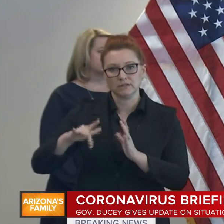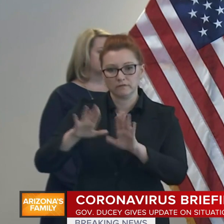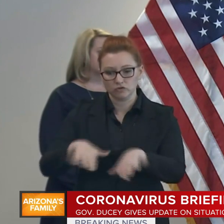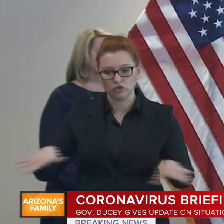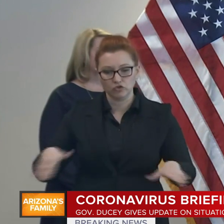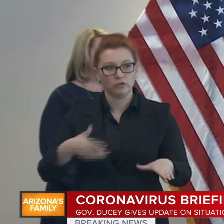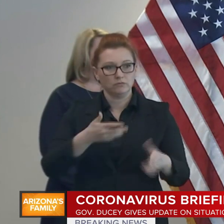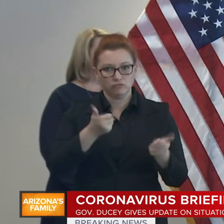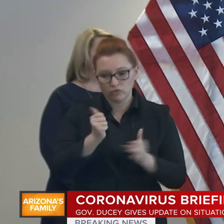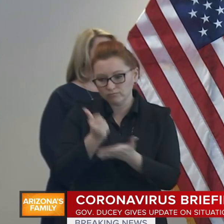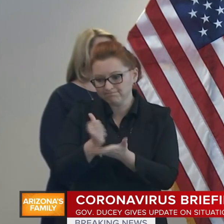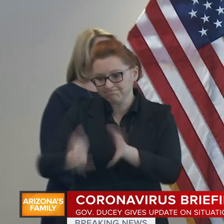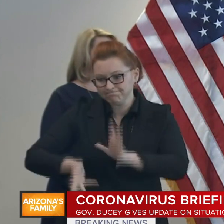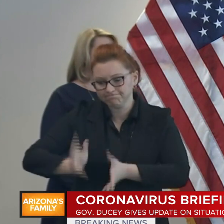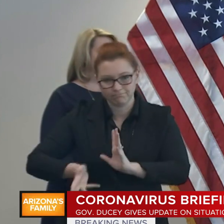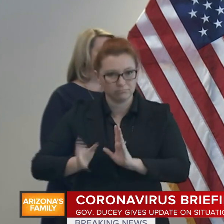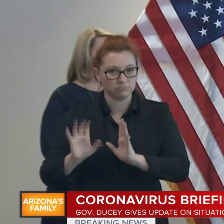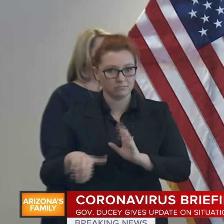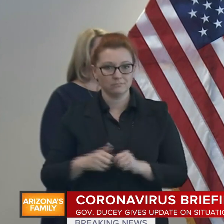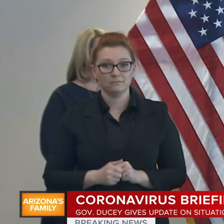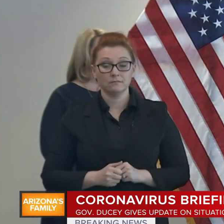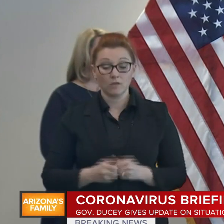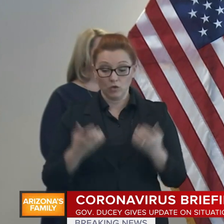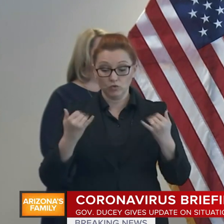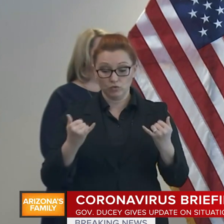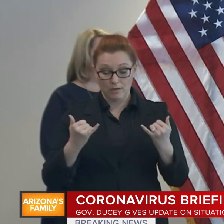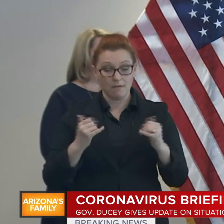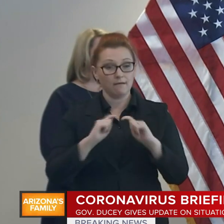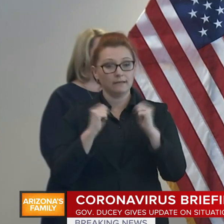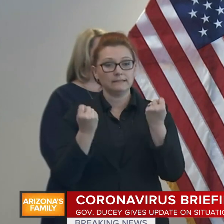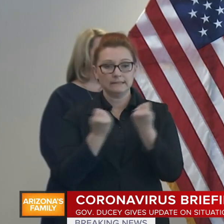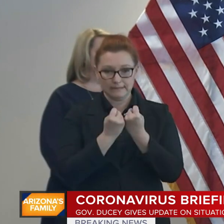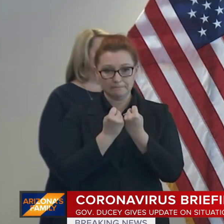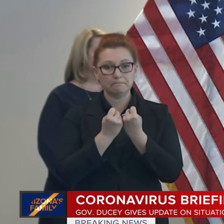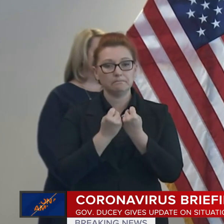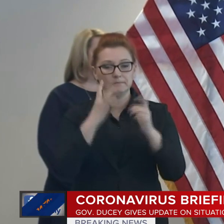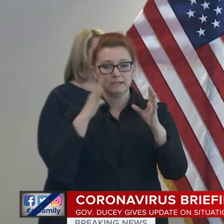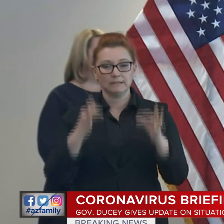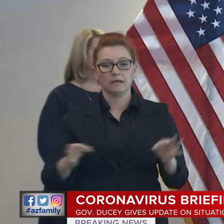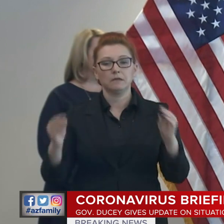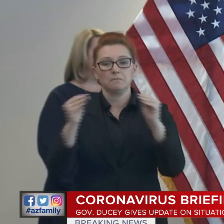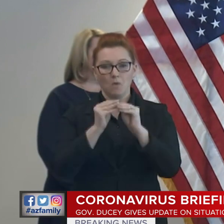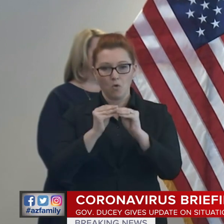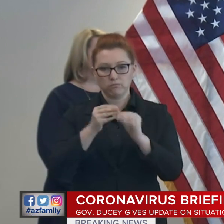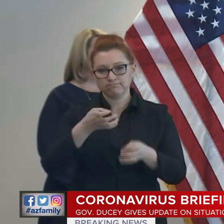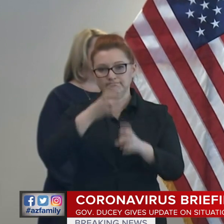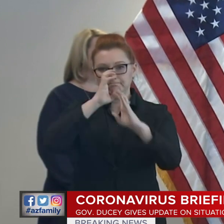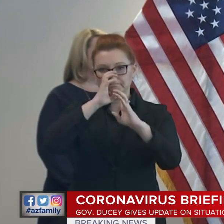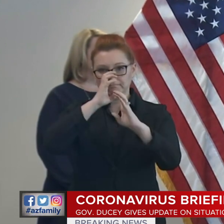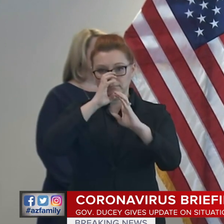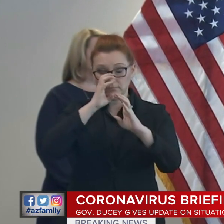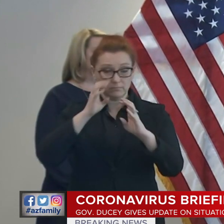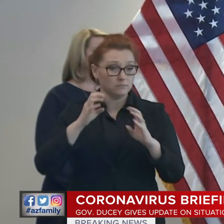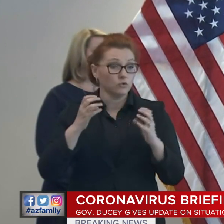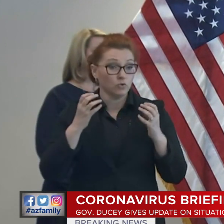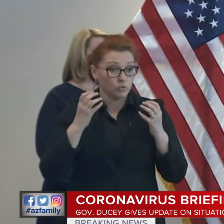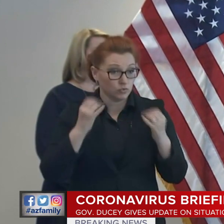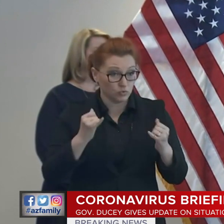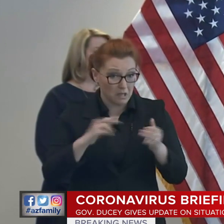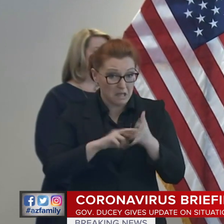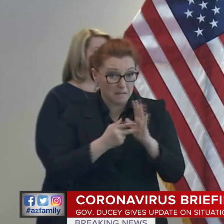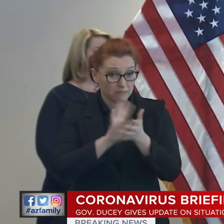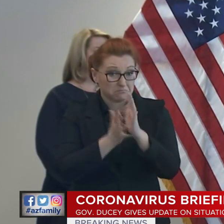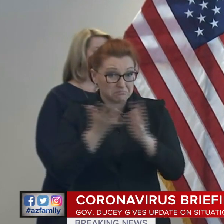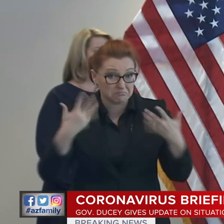team took additional actions. These are our latest, and they will not be our last. Look for more throughout the